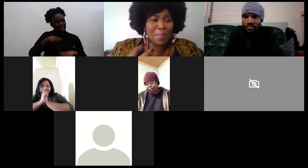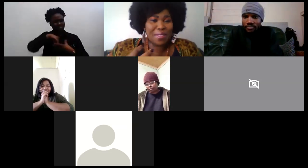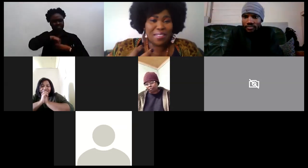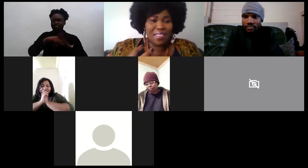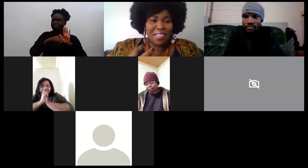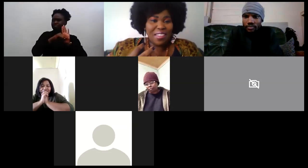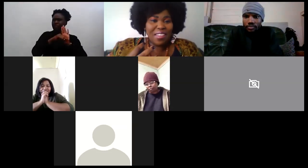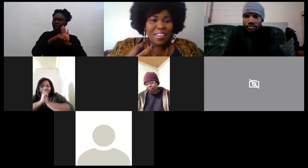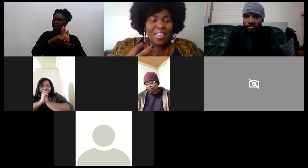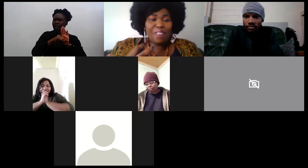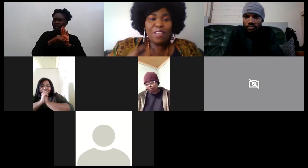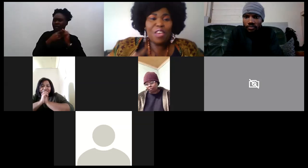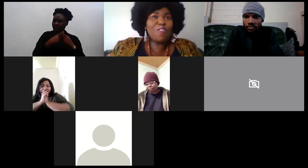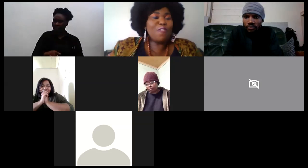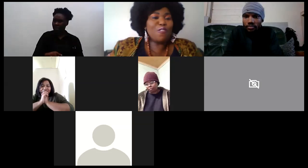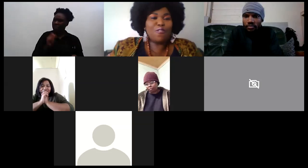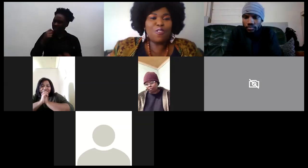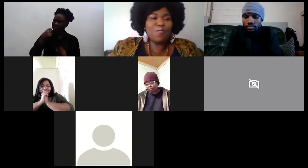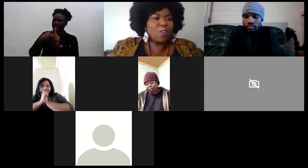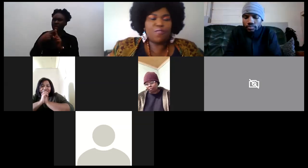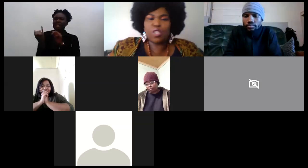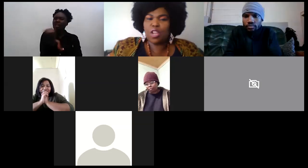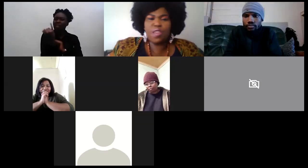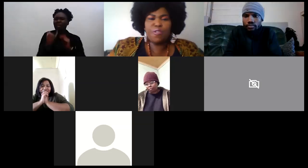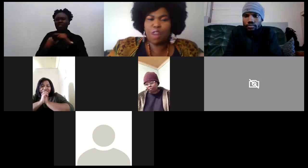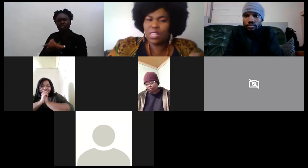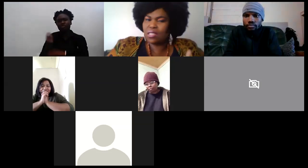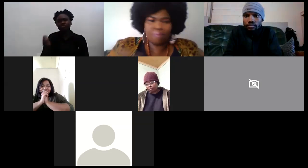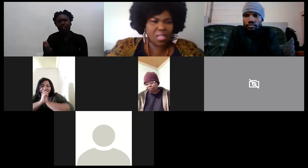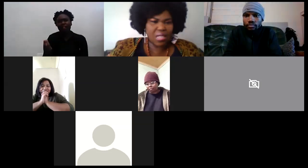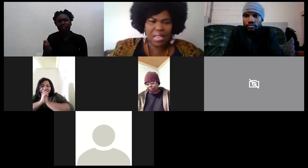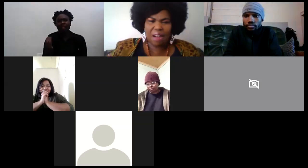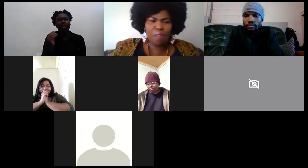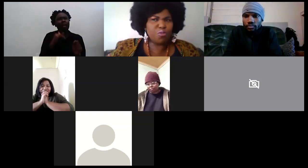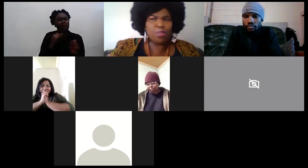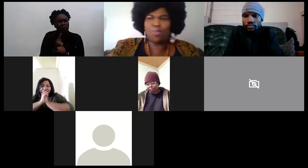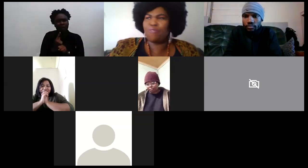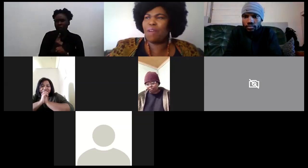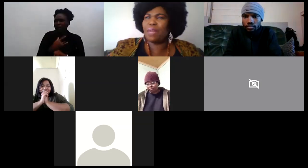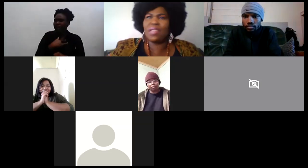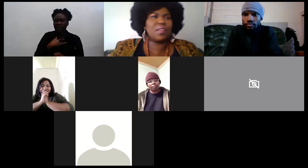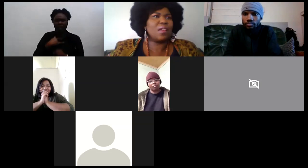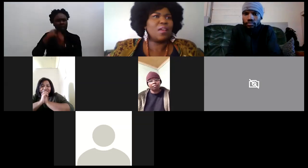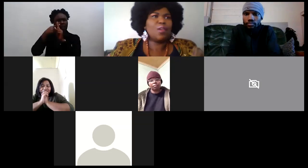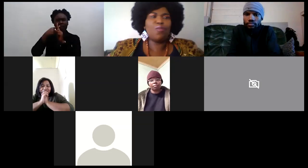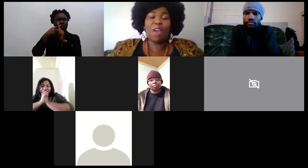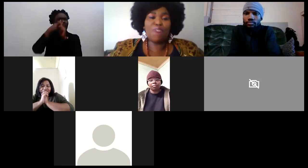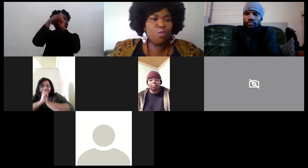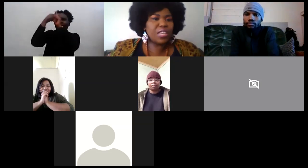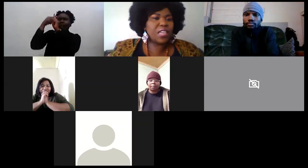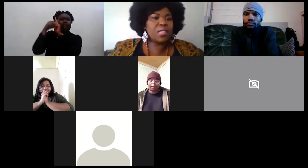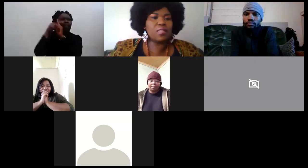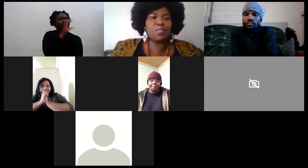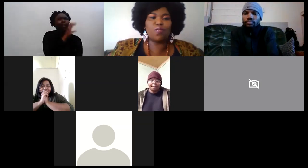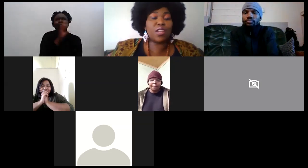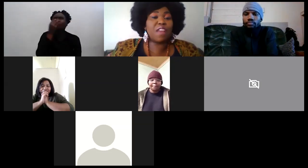a baby if if you've you've surely you've got kids around you've got your family you have your